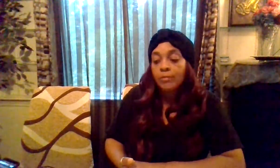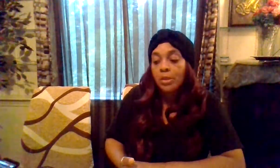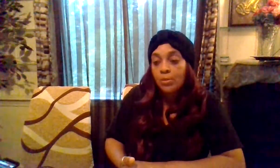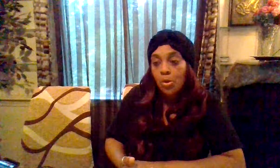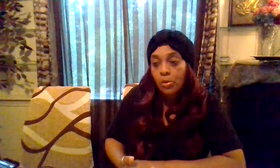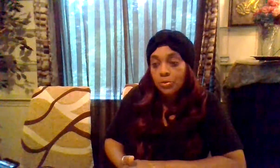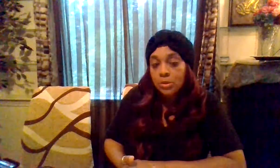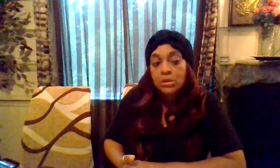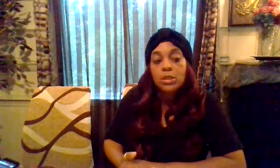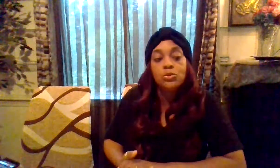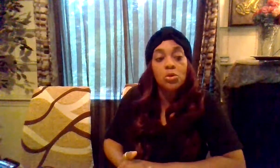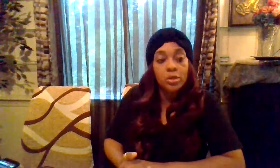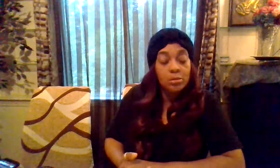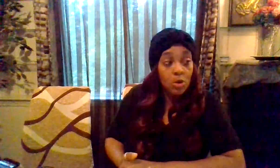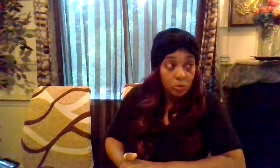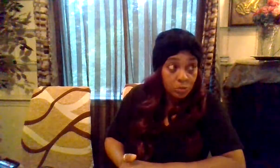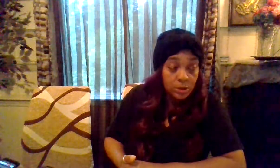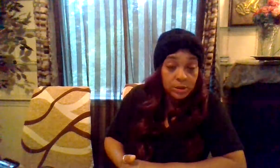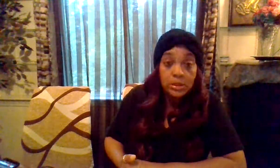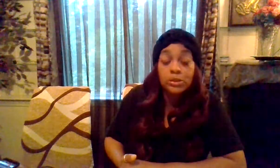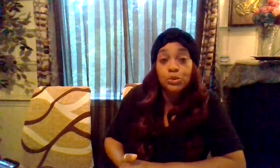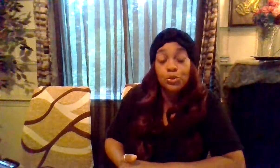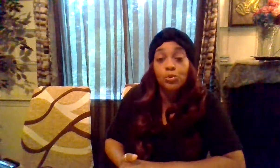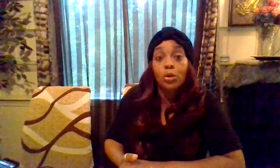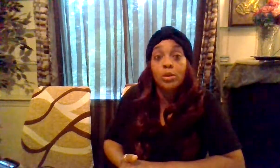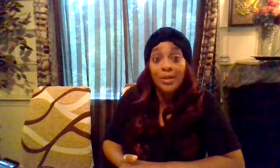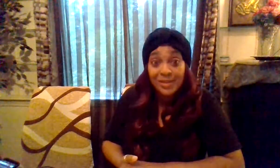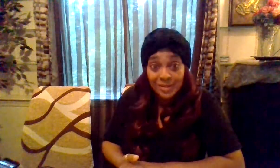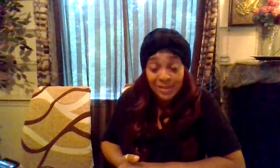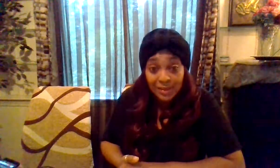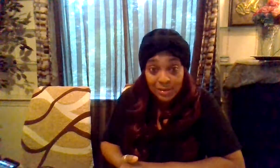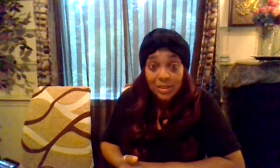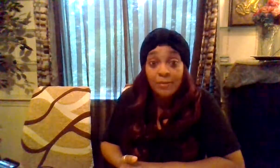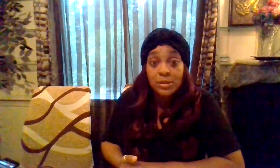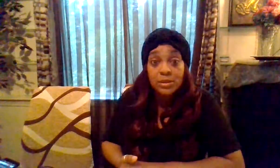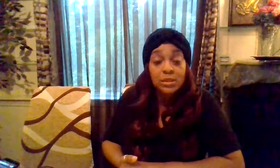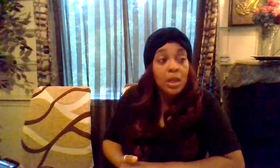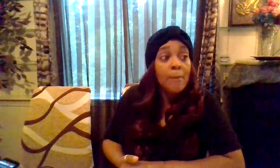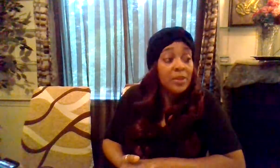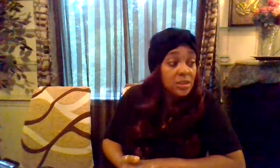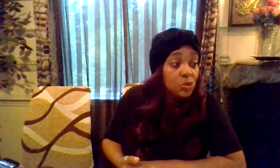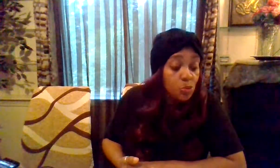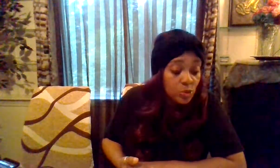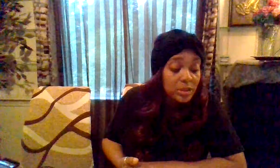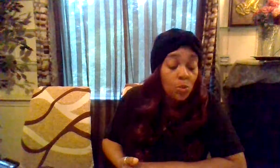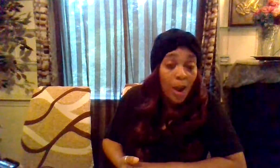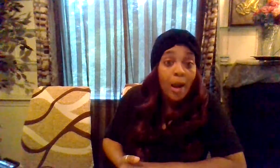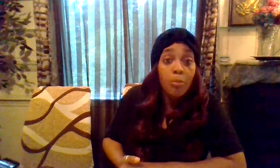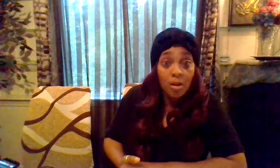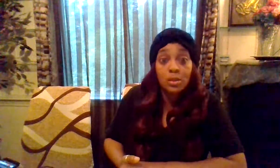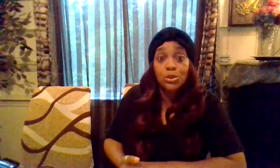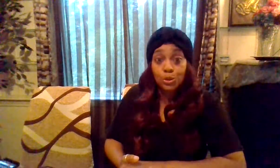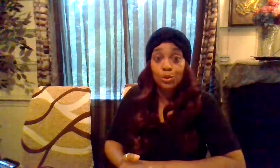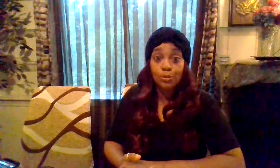have to keep going through these things you're going to keep going through these things until you learn the lessons of these things but these are the reason why i brought this to you